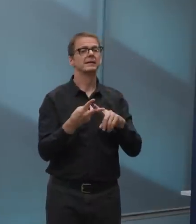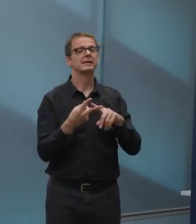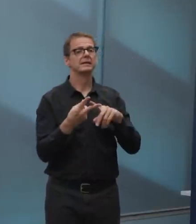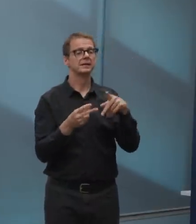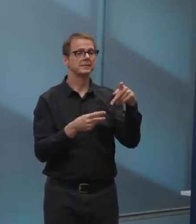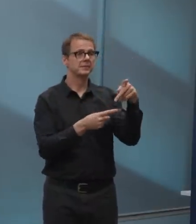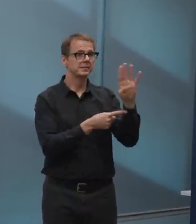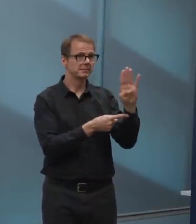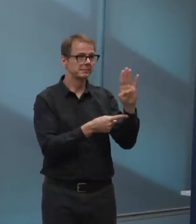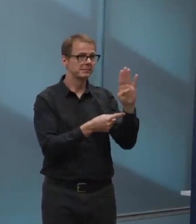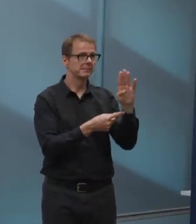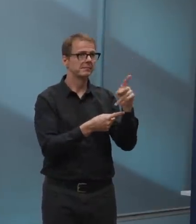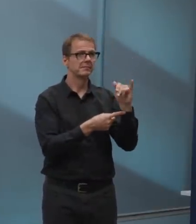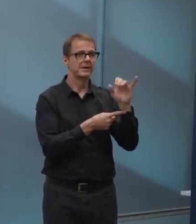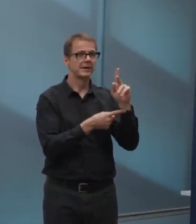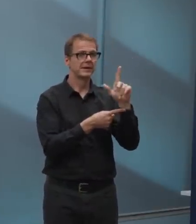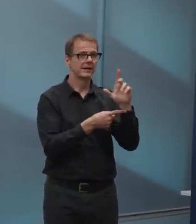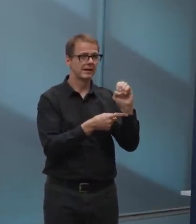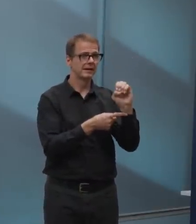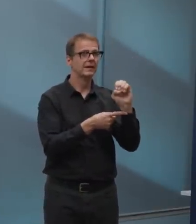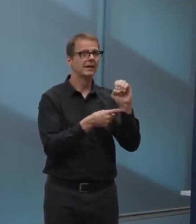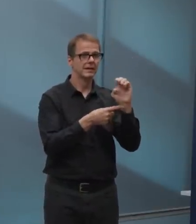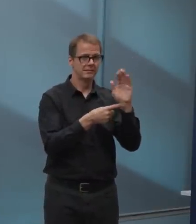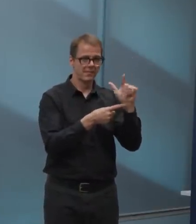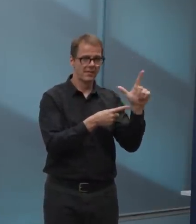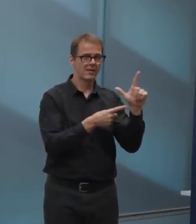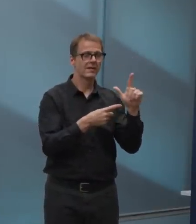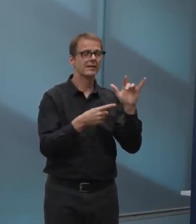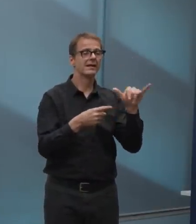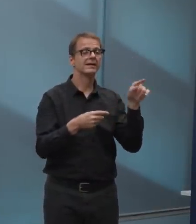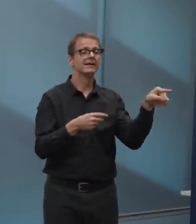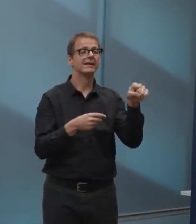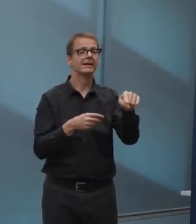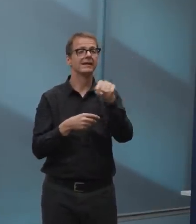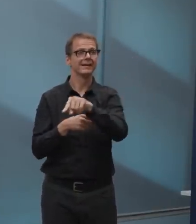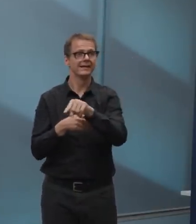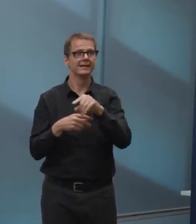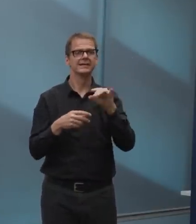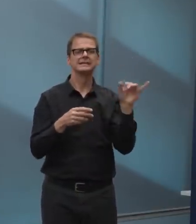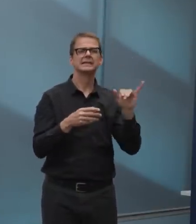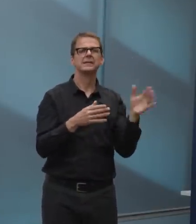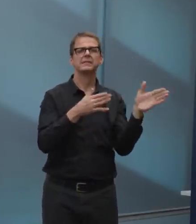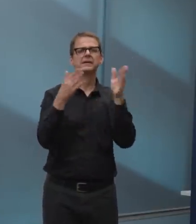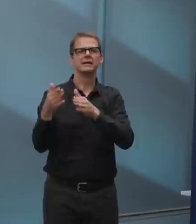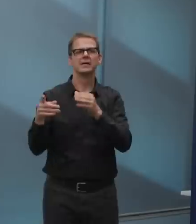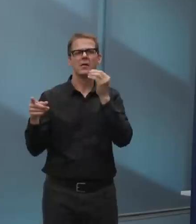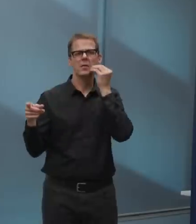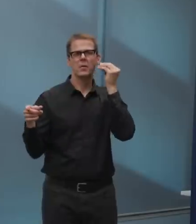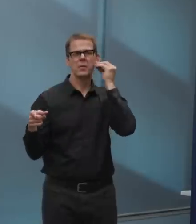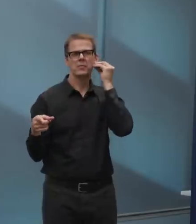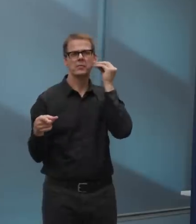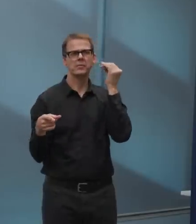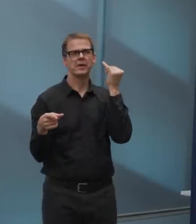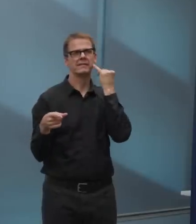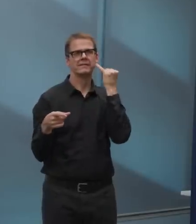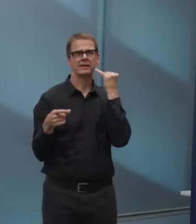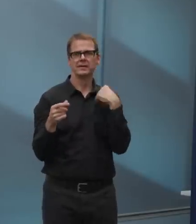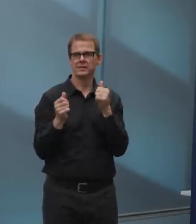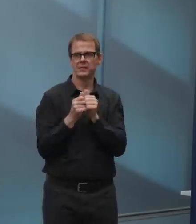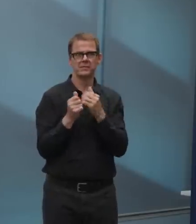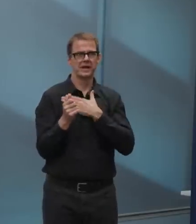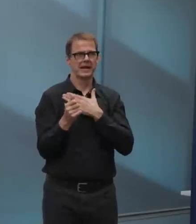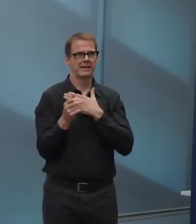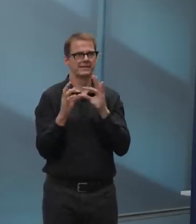like you've been doing at home. If you're with your family or you're with your cohort, that's who you would play those sports with.